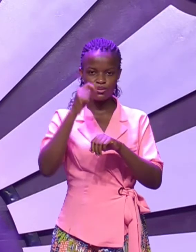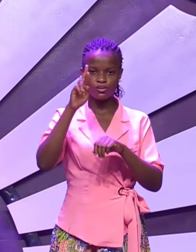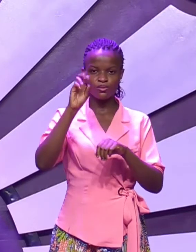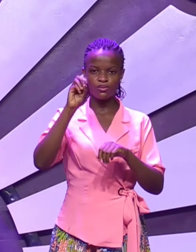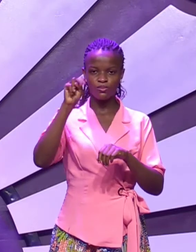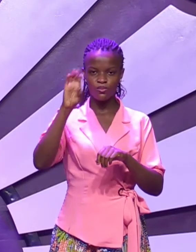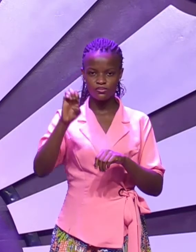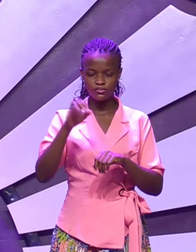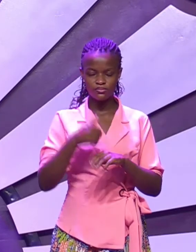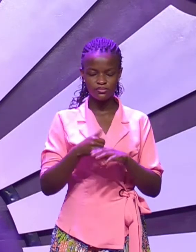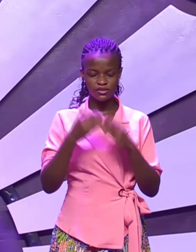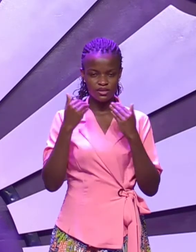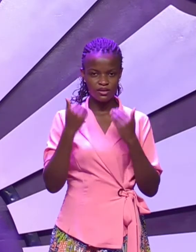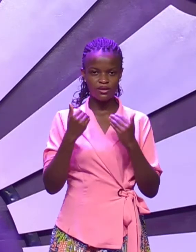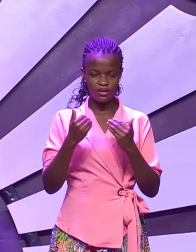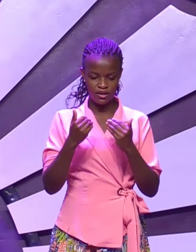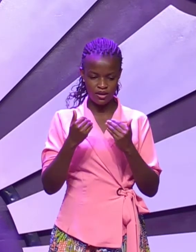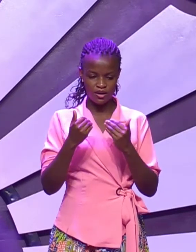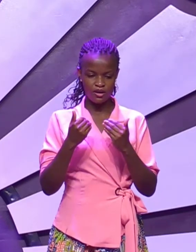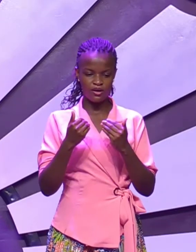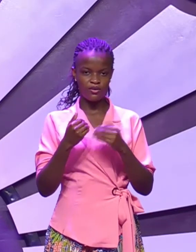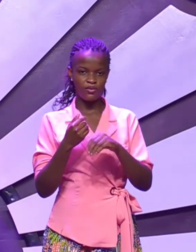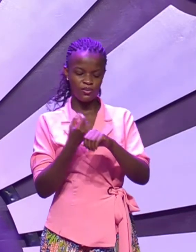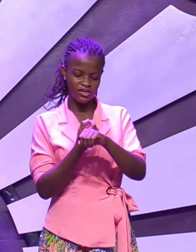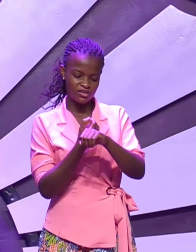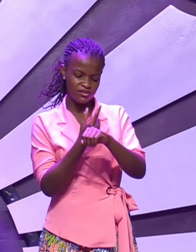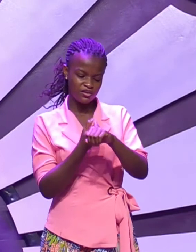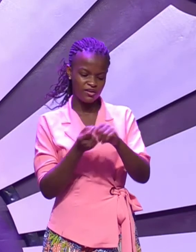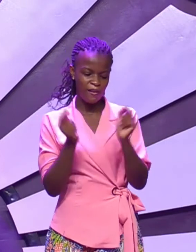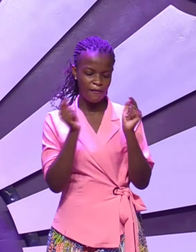now scholars have specialised about what that thorn is